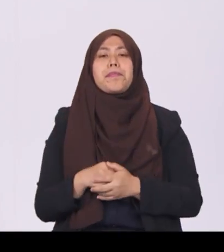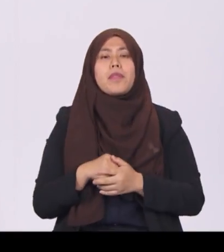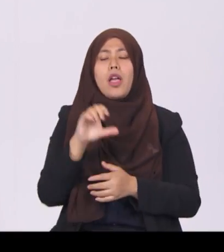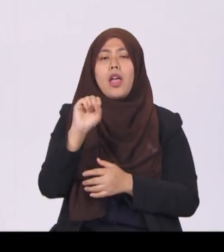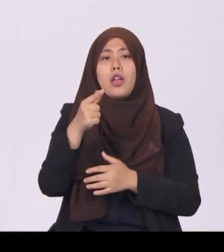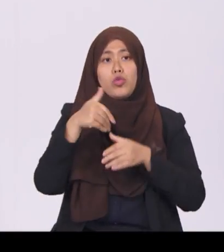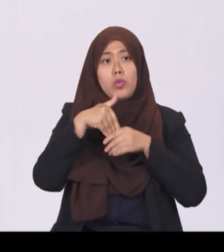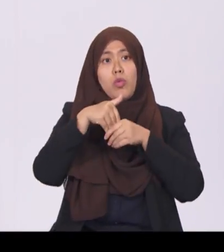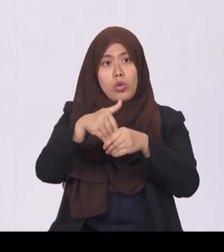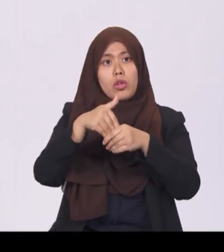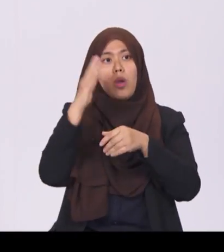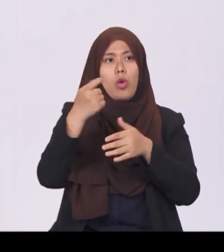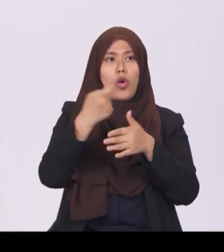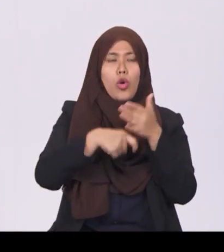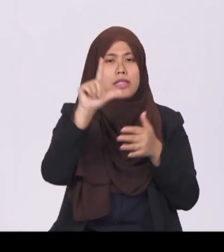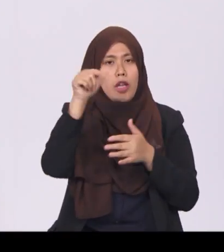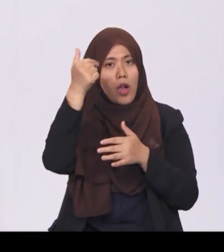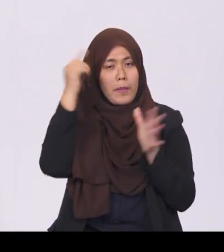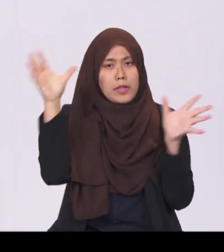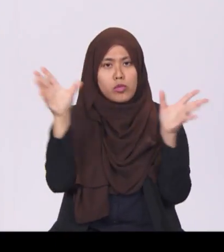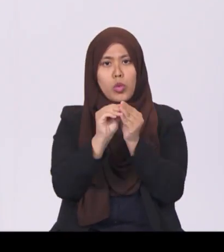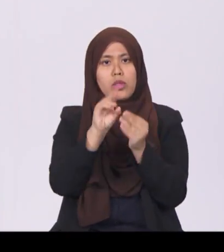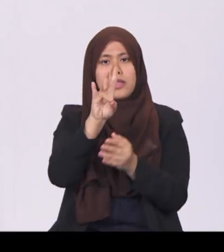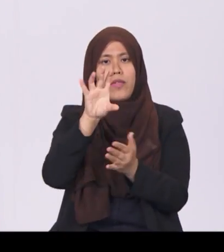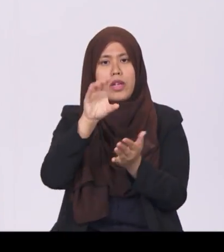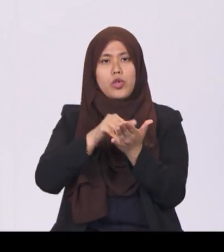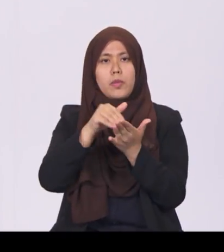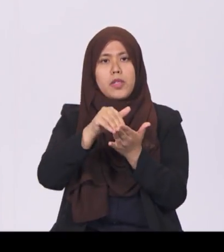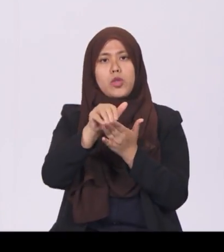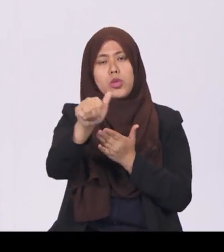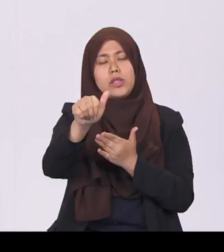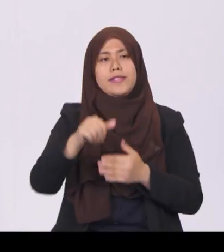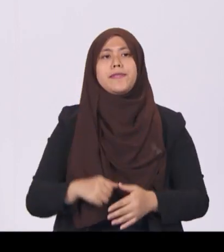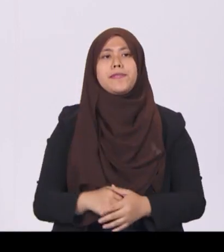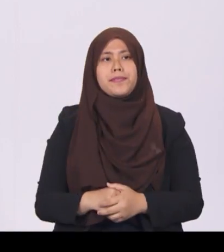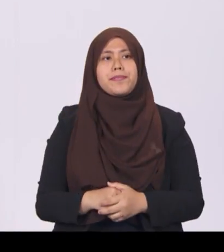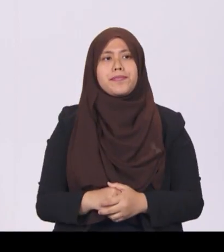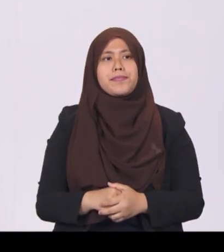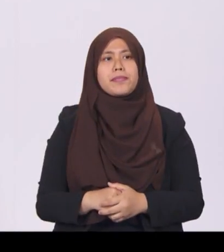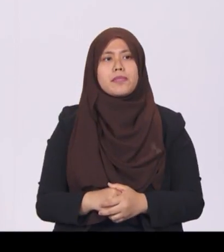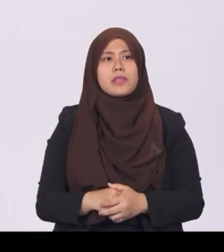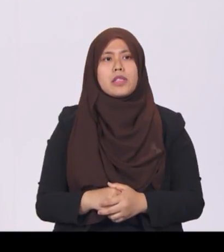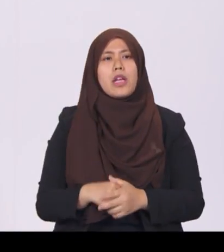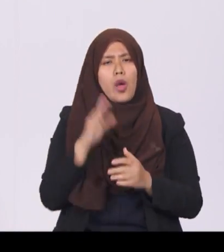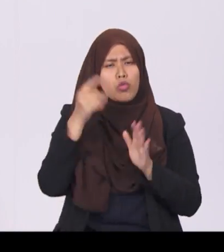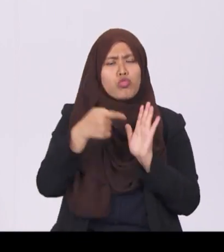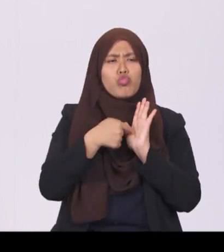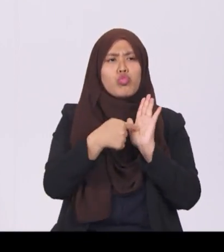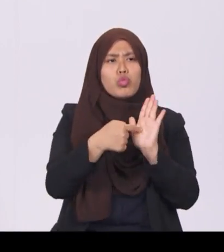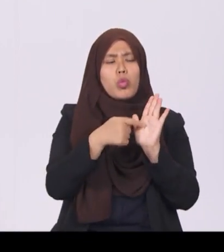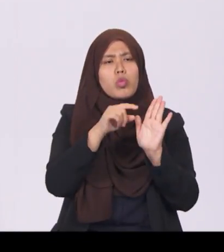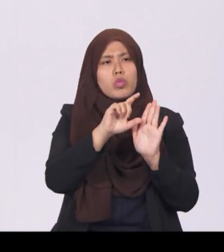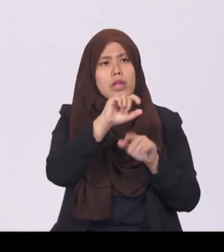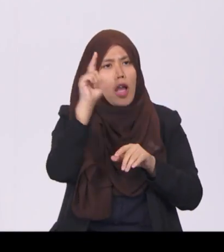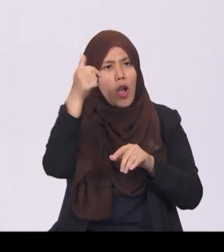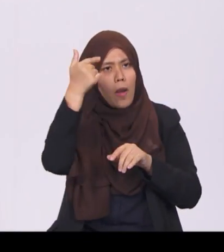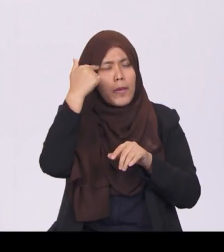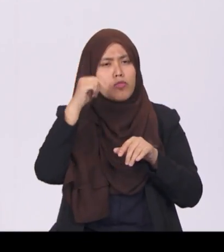will cost the government $700 million. It reflects the government's long-standing commitment to share the fruits of